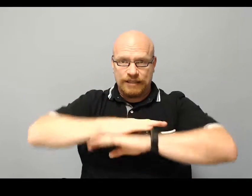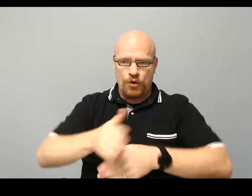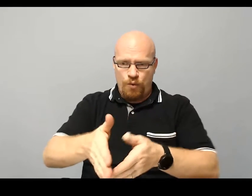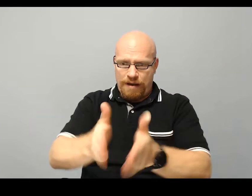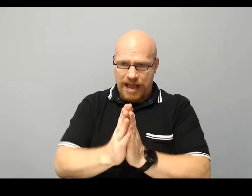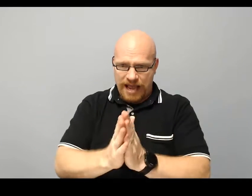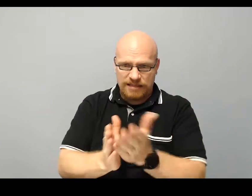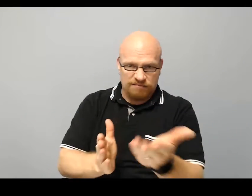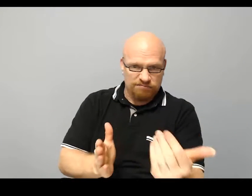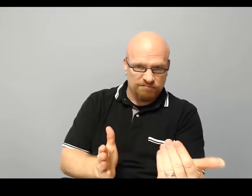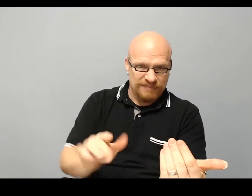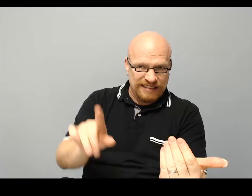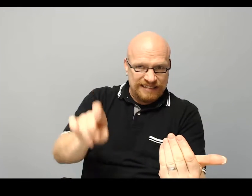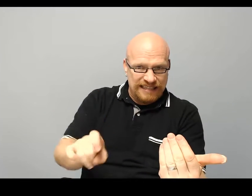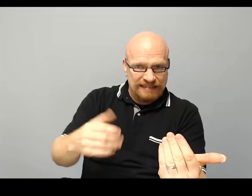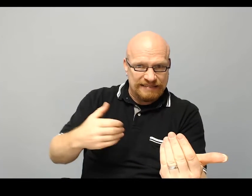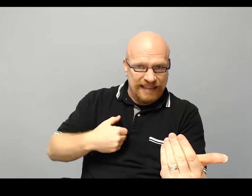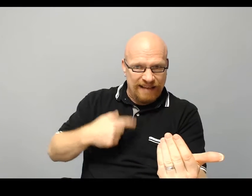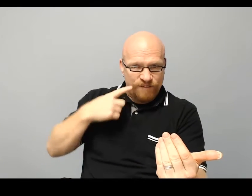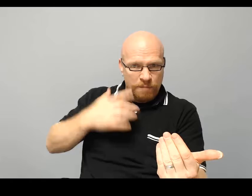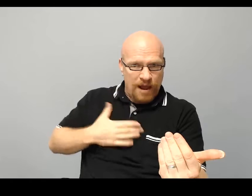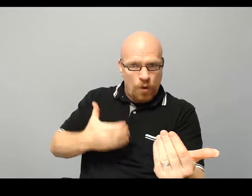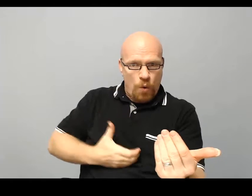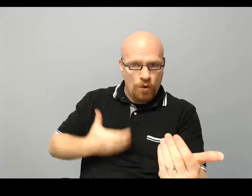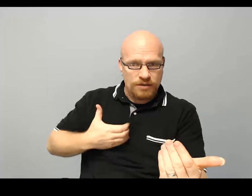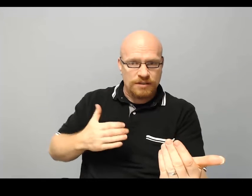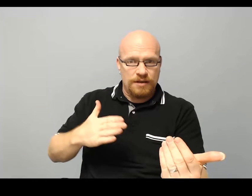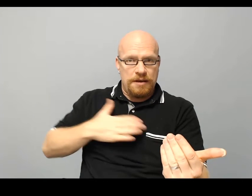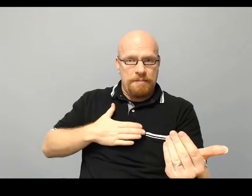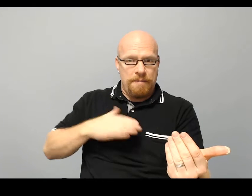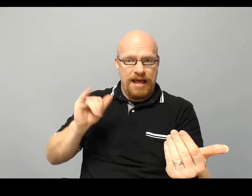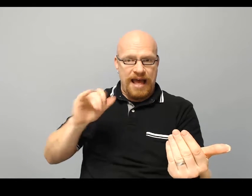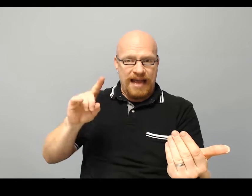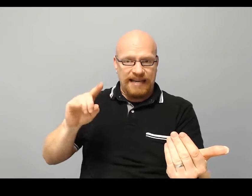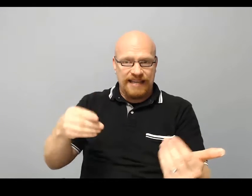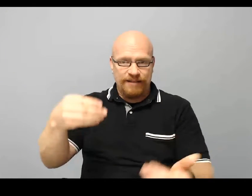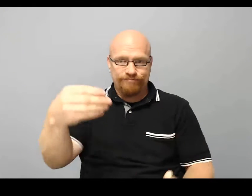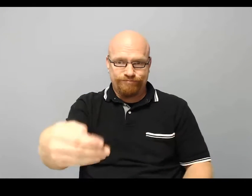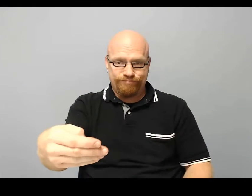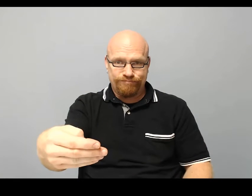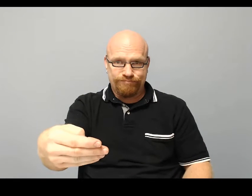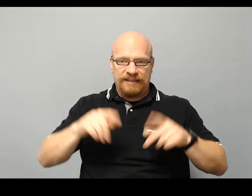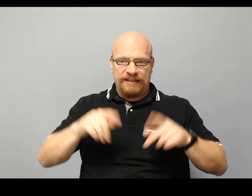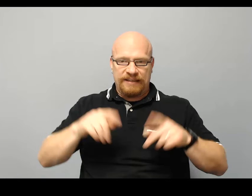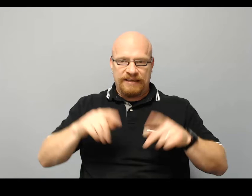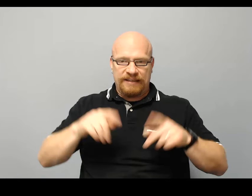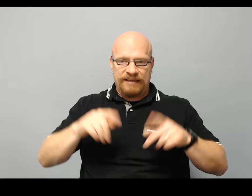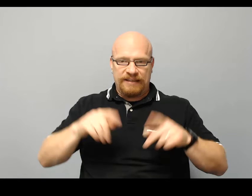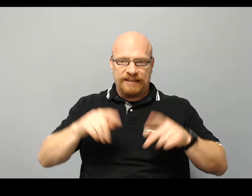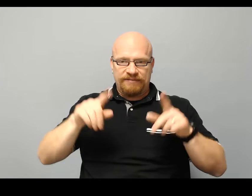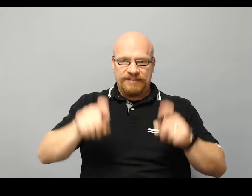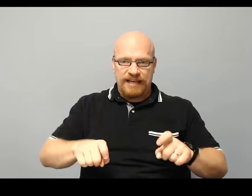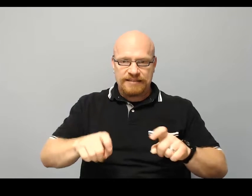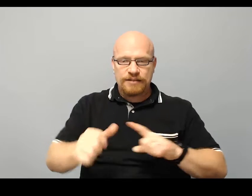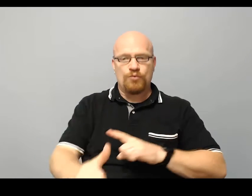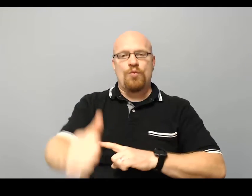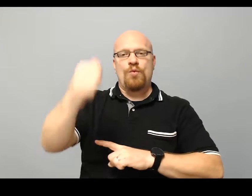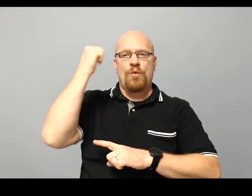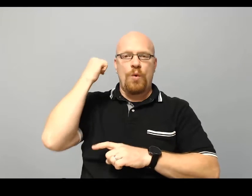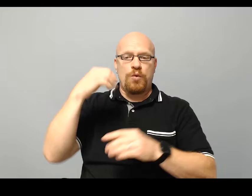ask, test head for my course, my ID. Get a test, go to